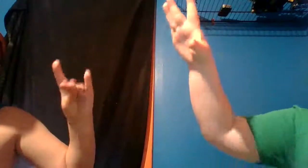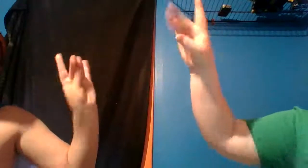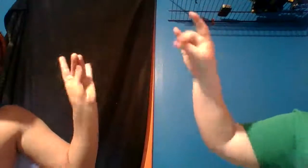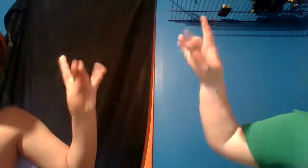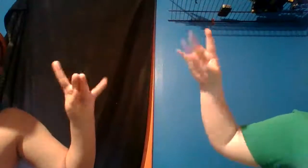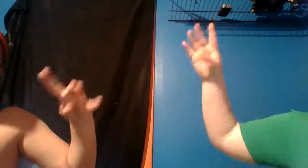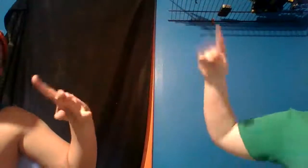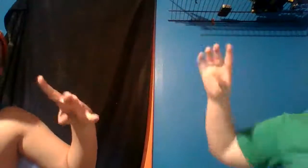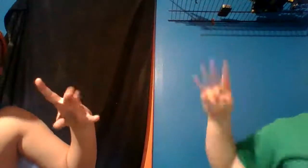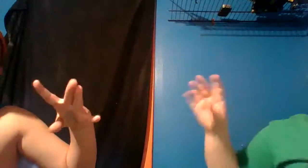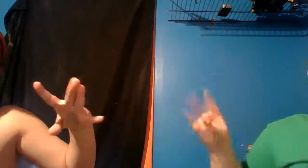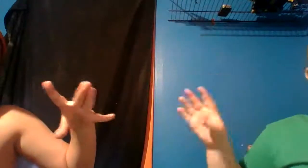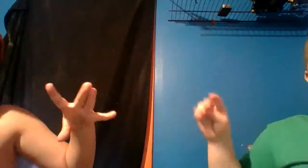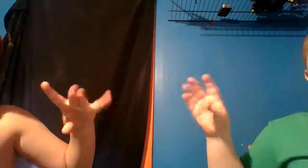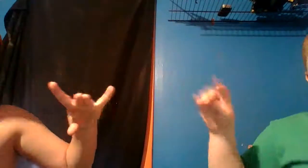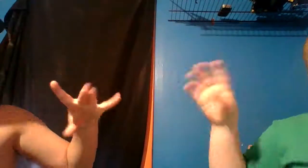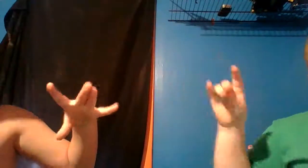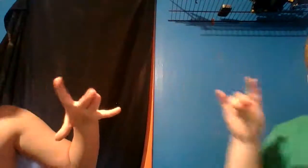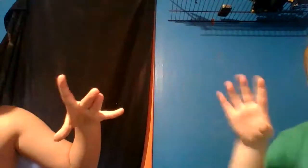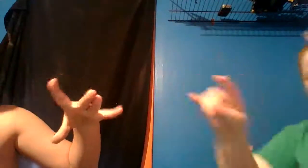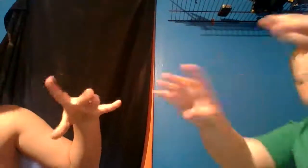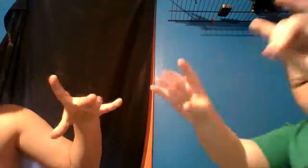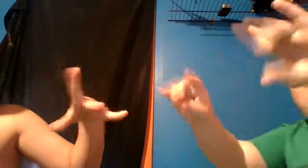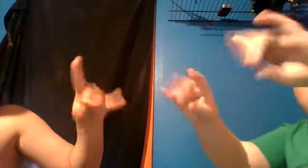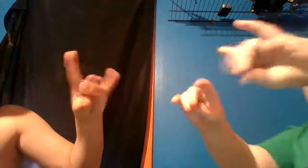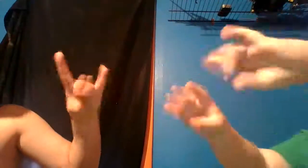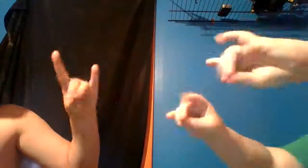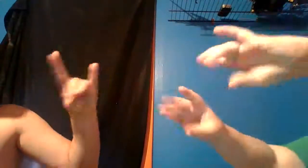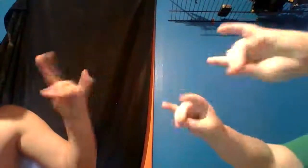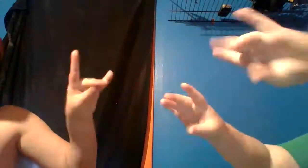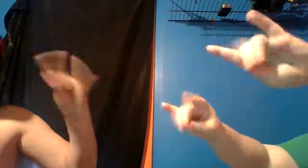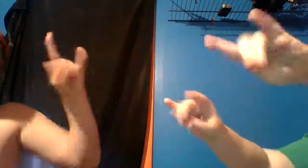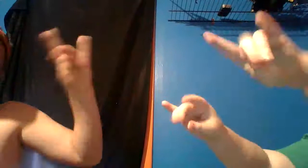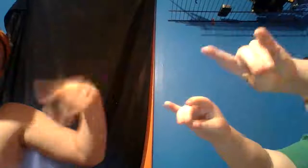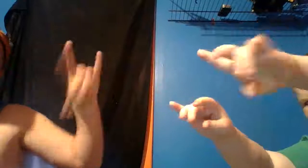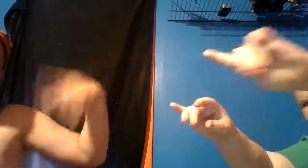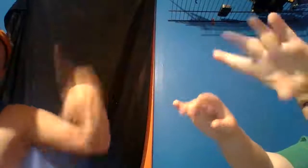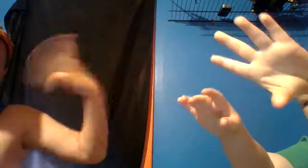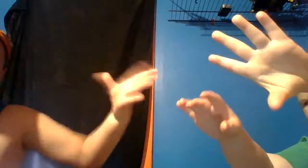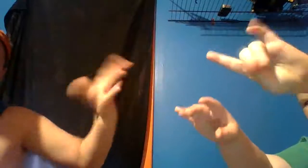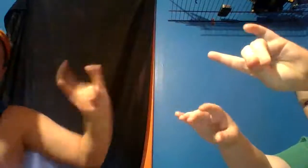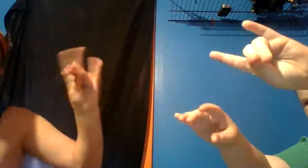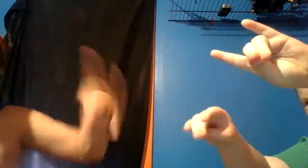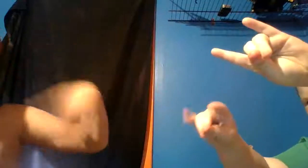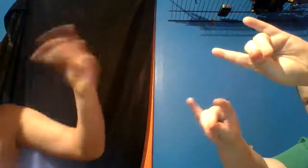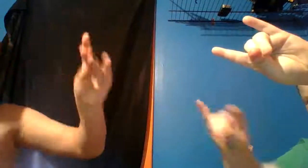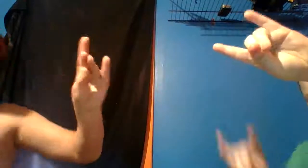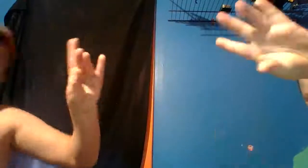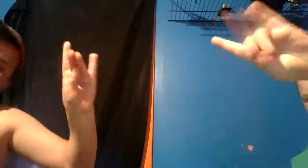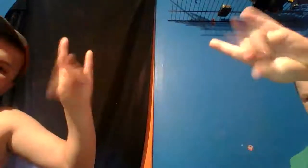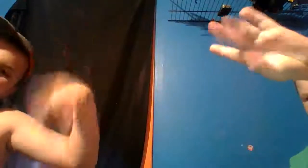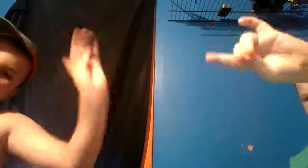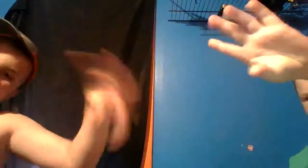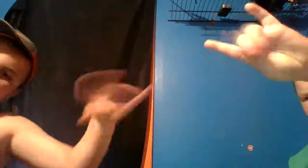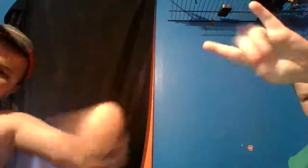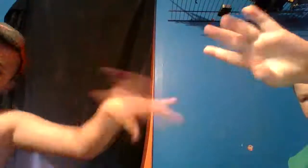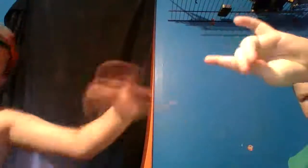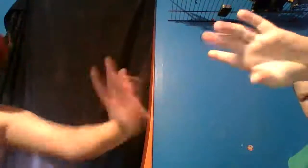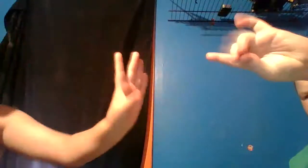I am the Glob-Glob-Gab-Galab. The Schwabble-Dabble-Wabble-Gabble-Flab. Schwabble-Blabble-Blab. I'm full of Schwibble-Glibbe-Kind.